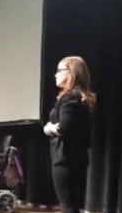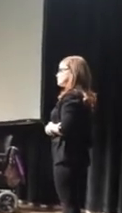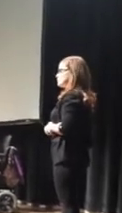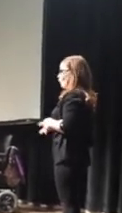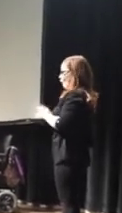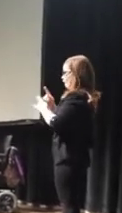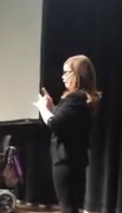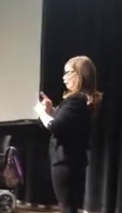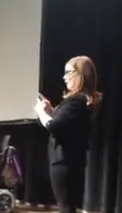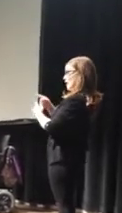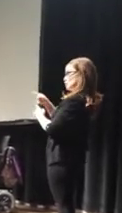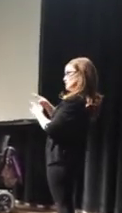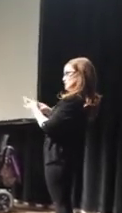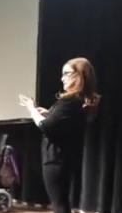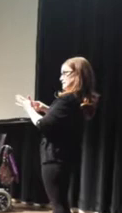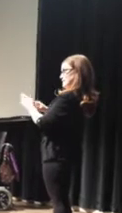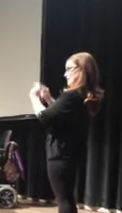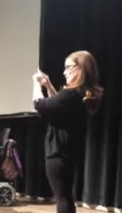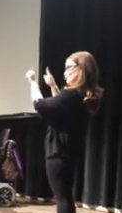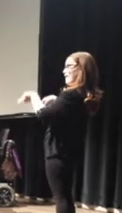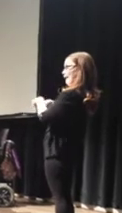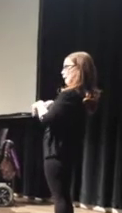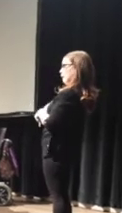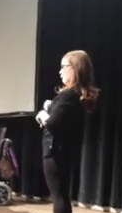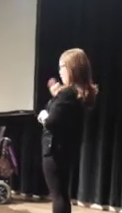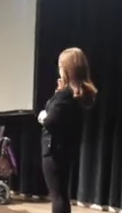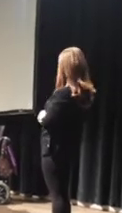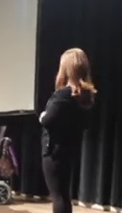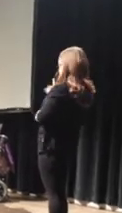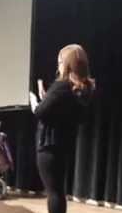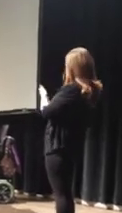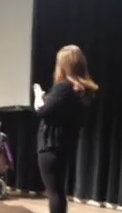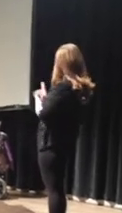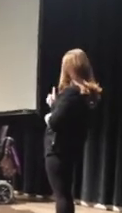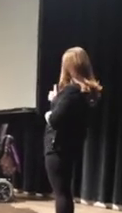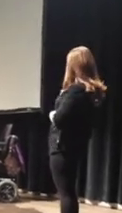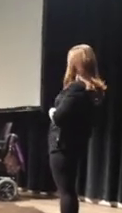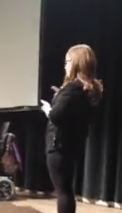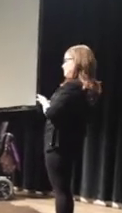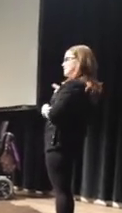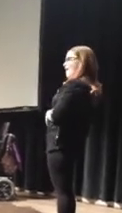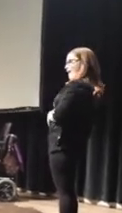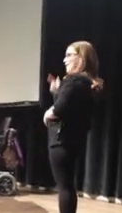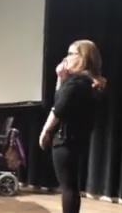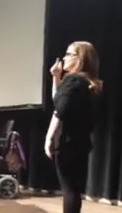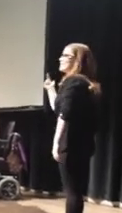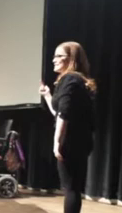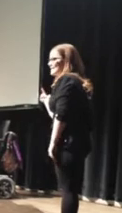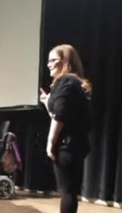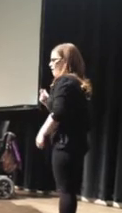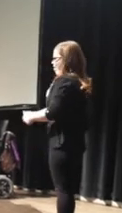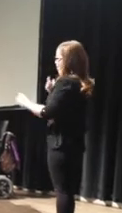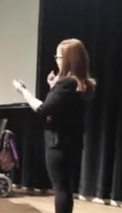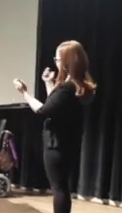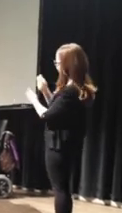Fornication on the TV screen. I asked her what did it mean. Linda who was 17. She